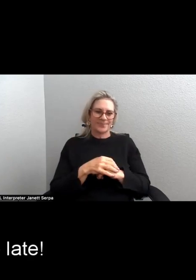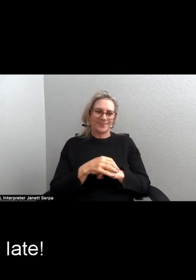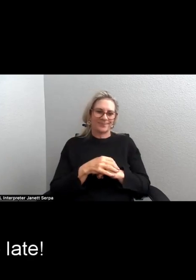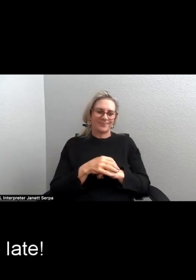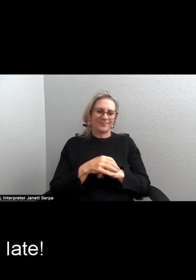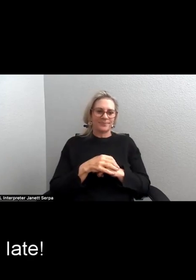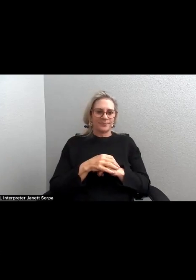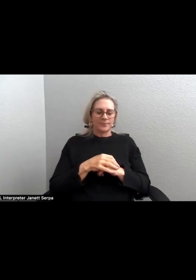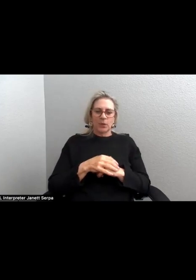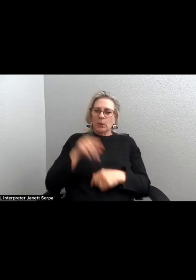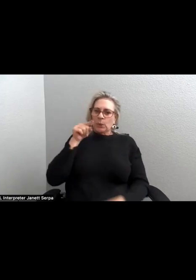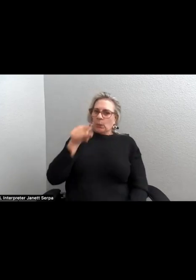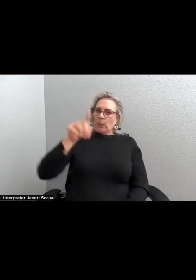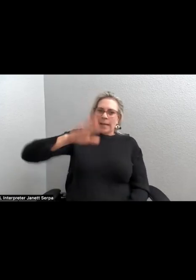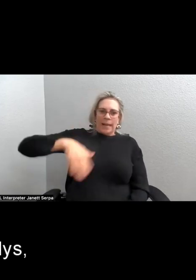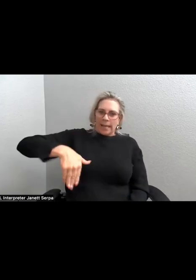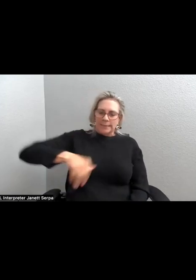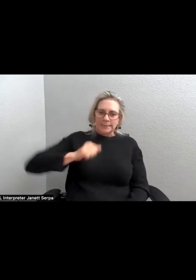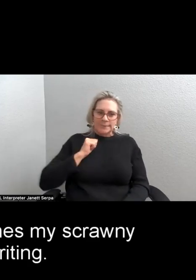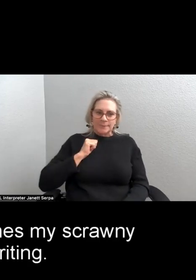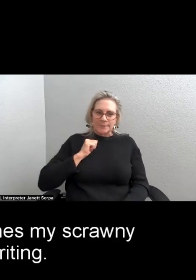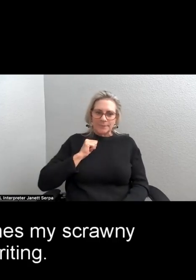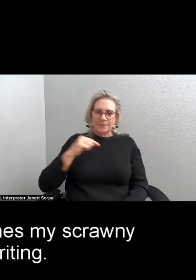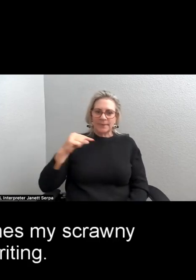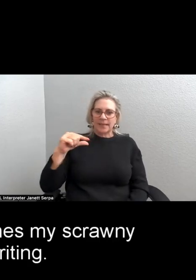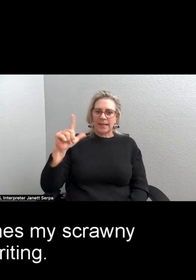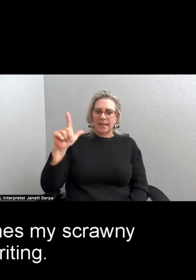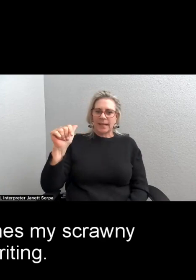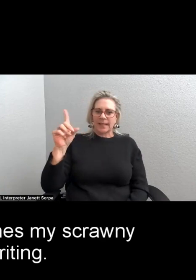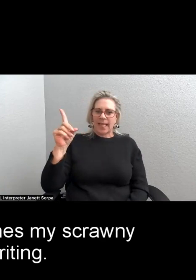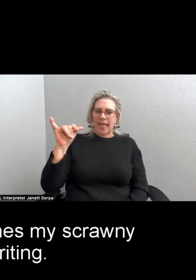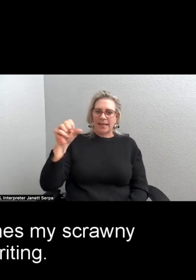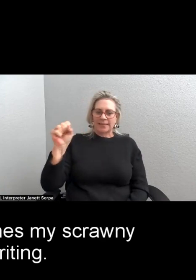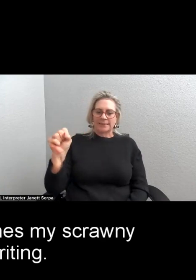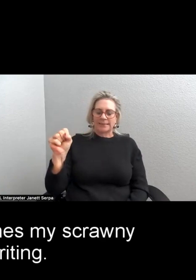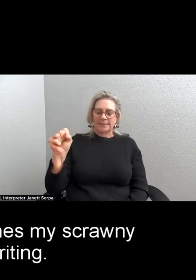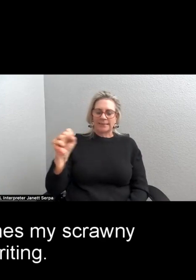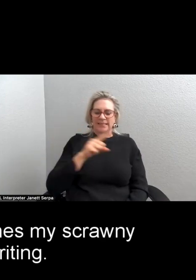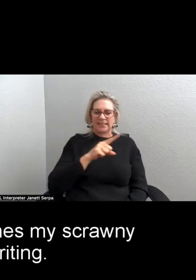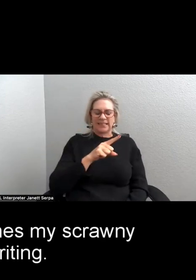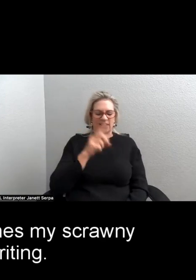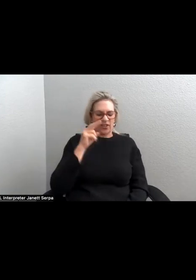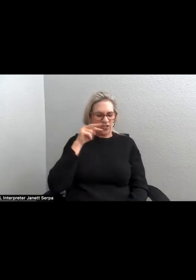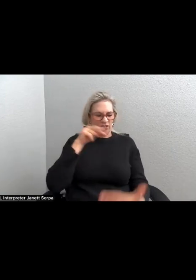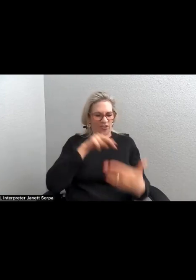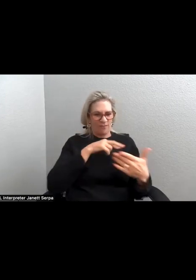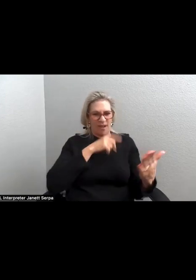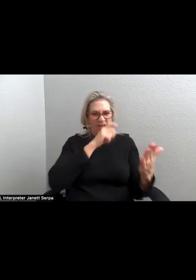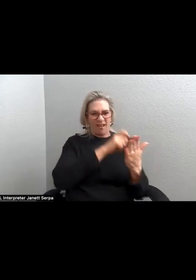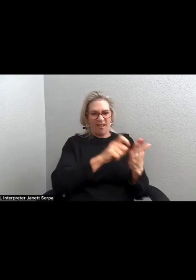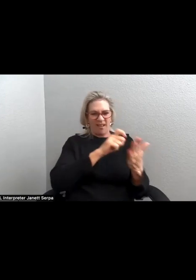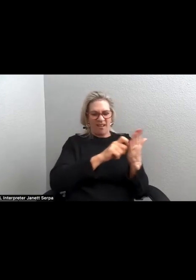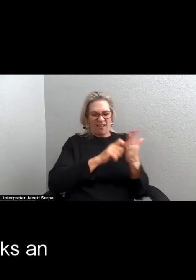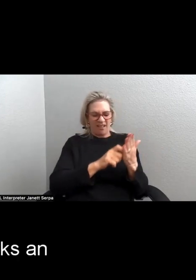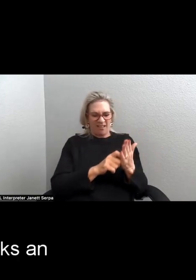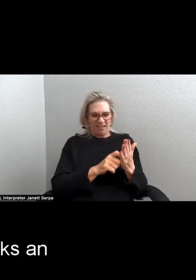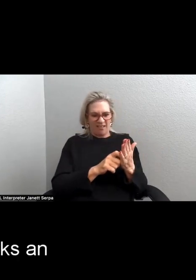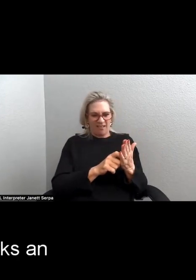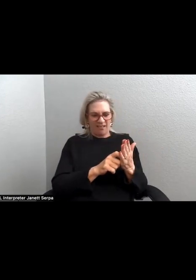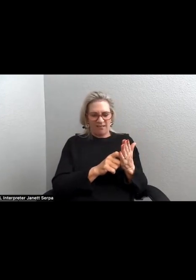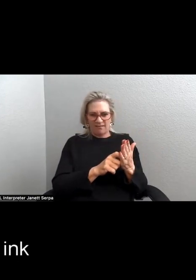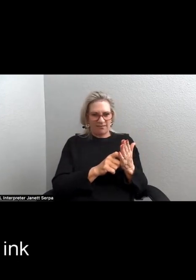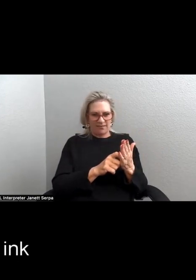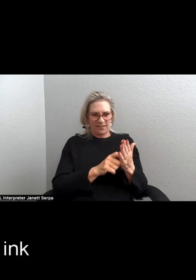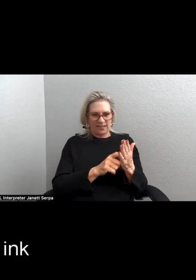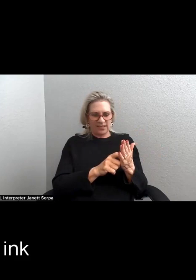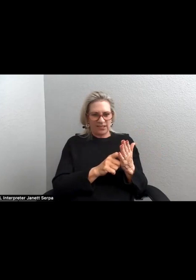You're late. Gladys, the typist, examines my scrawny handwriting. She licks